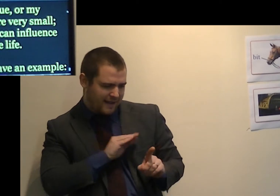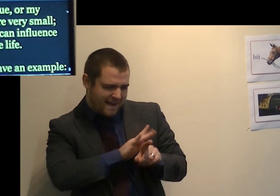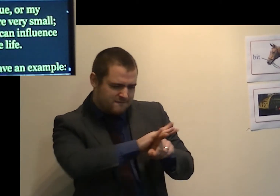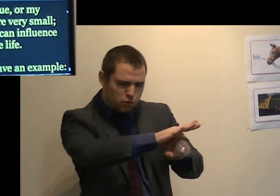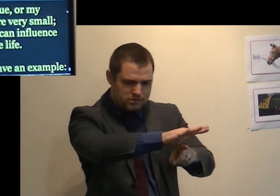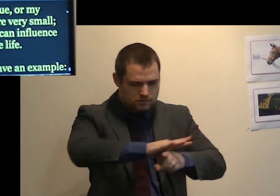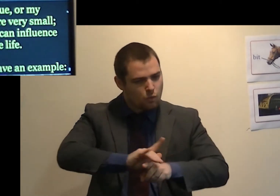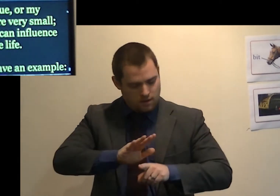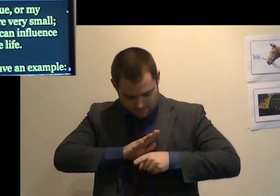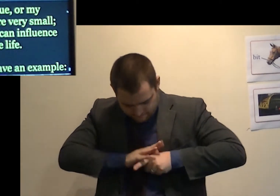whole life.